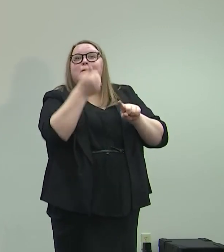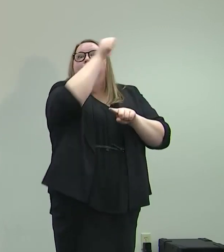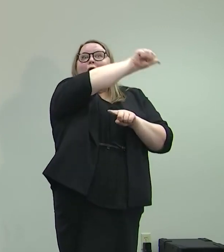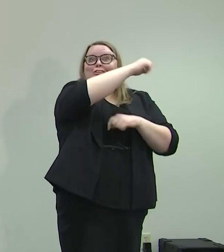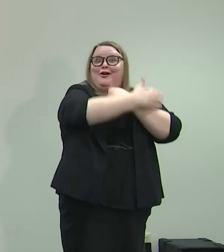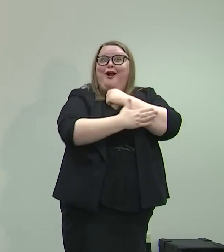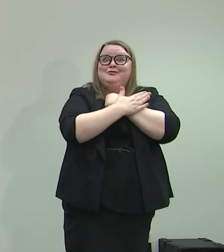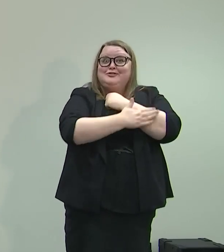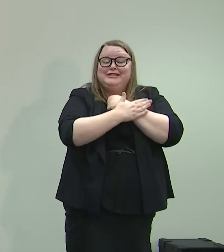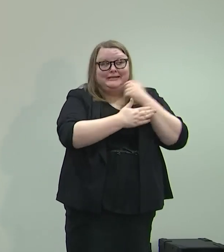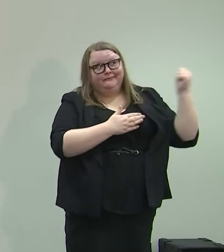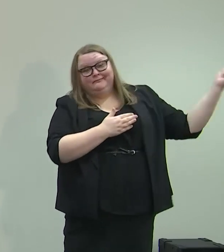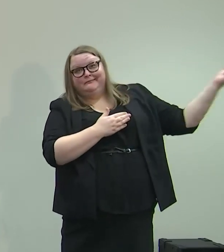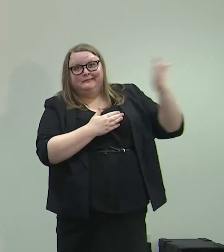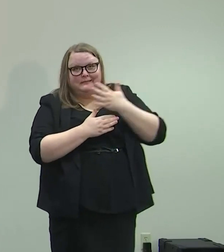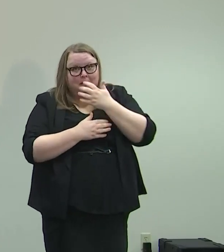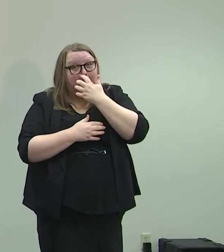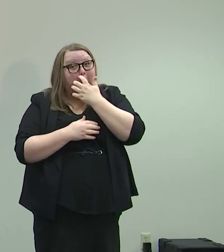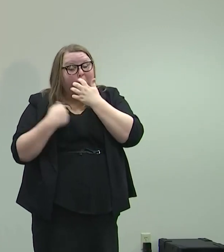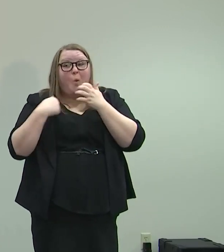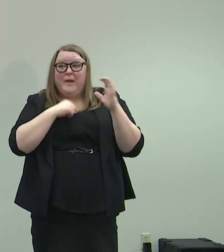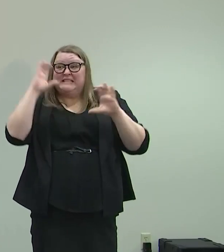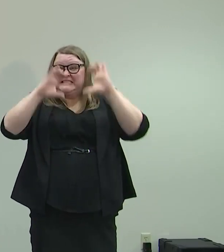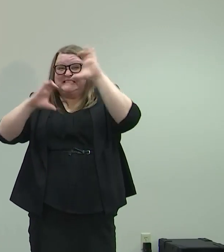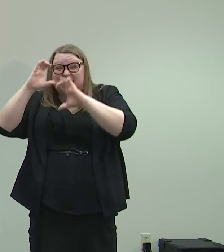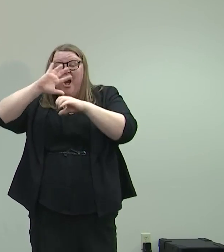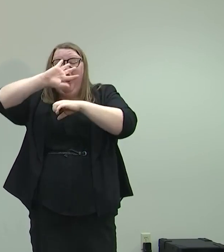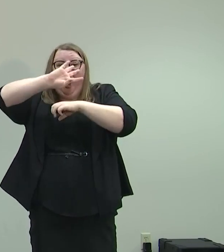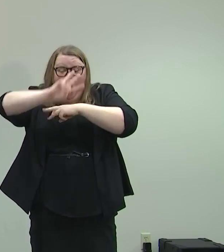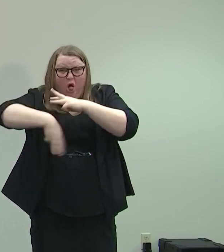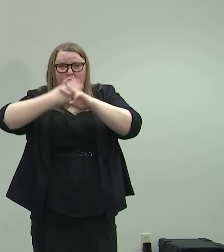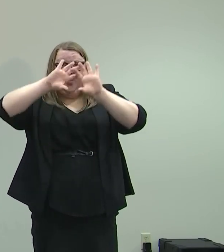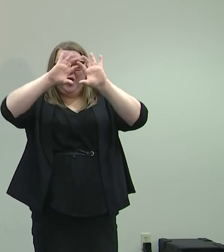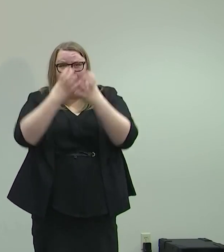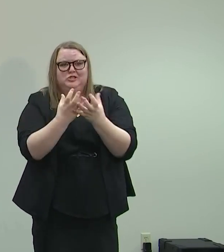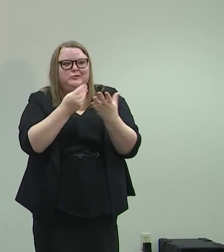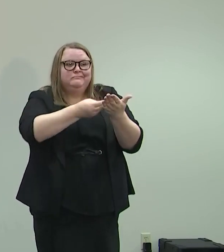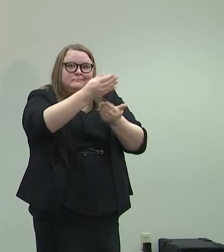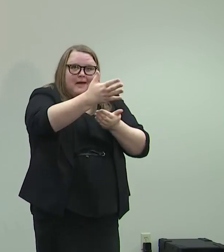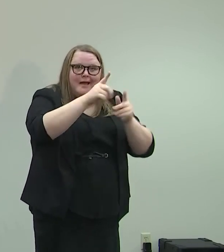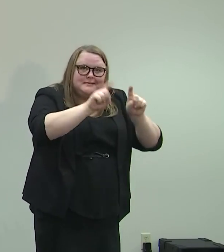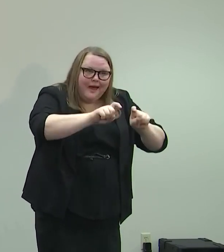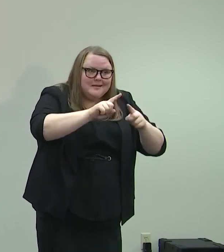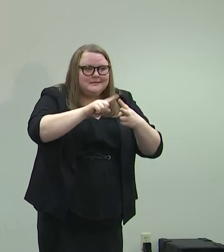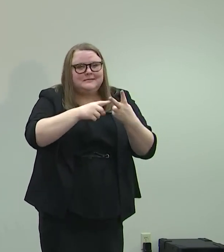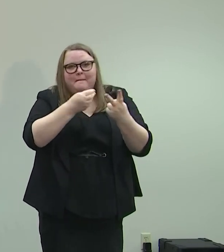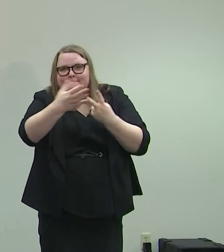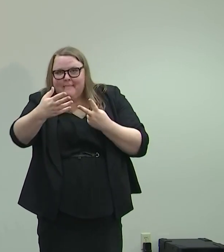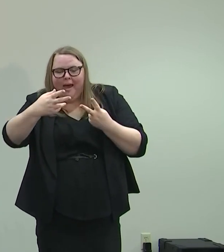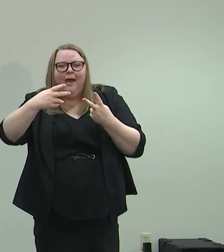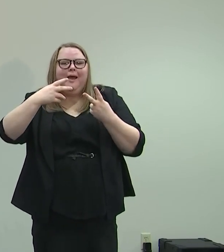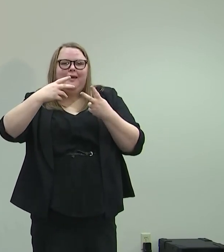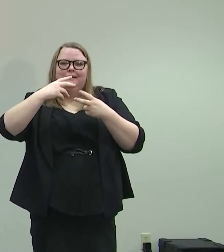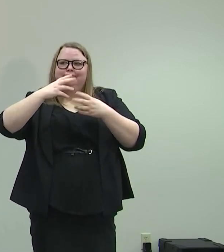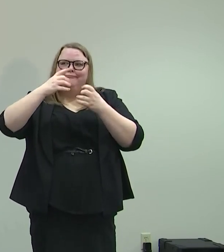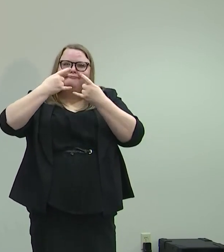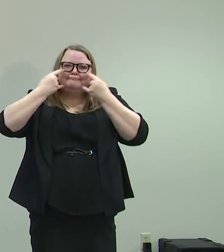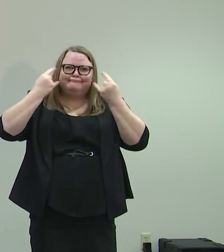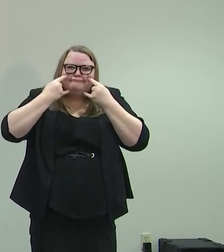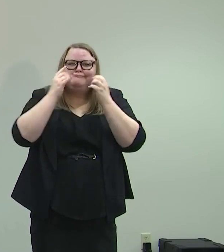task force at work. They went around the world to purchase tests for us, to purchase PPE, and to keep our community safe.